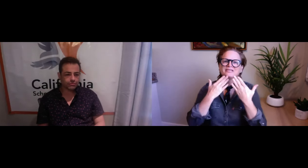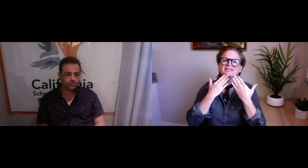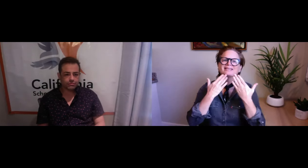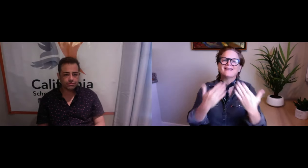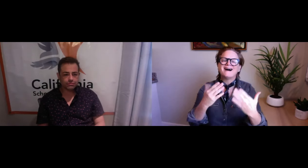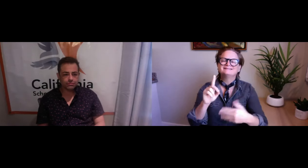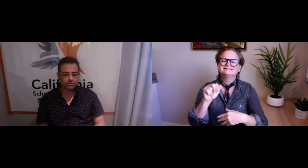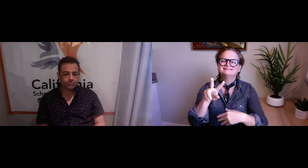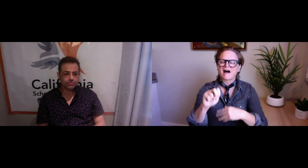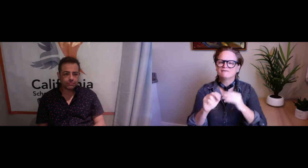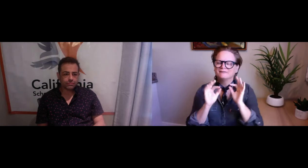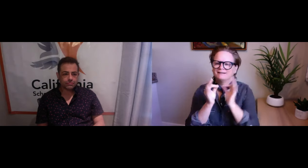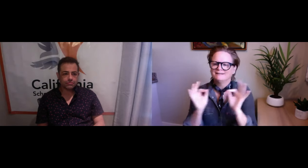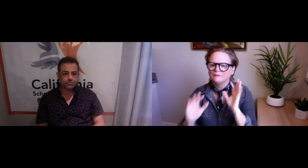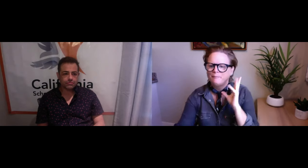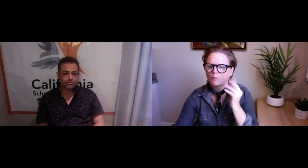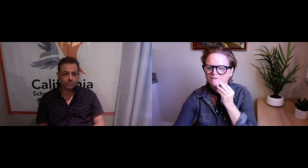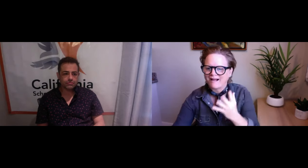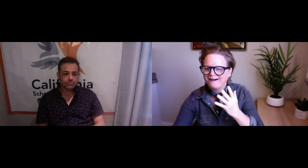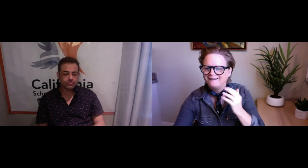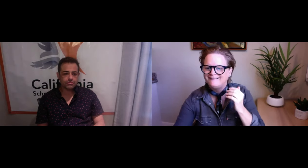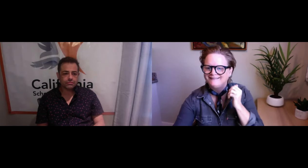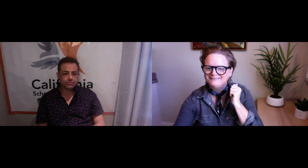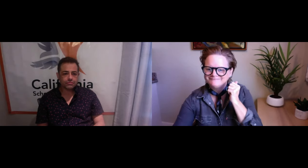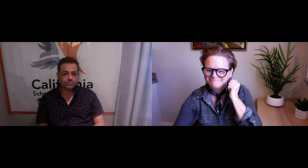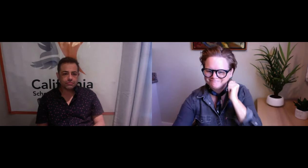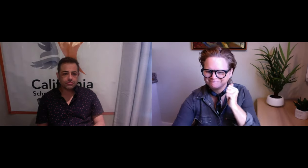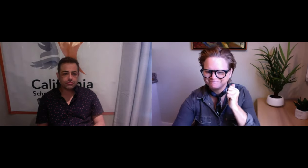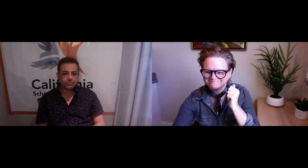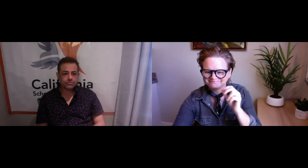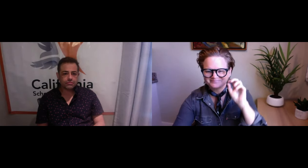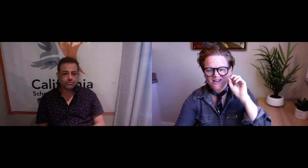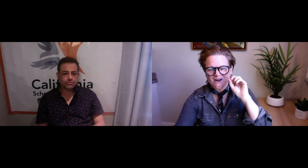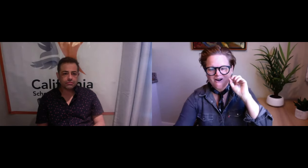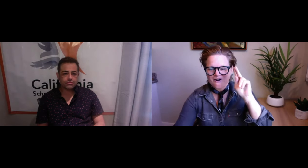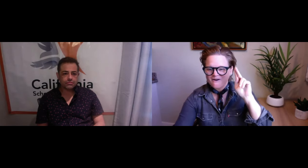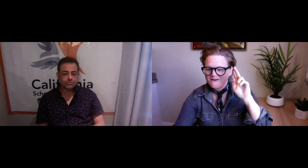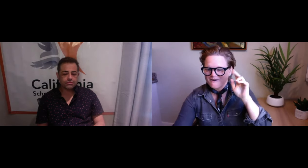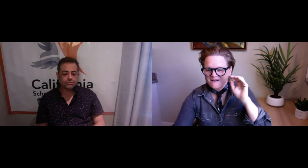go ahead and do what you can. Thank you, Dave. Thank you. That was beautiful.